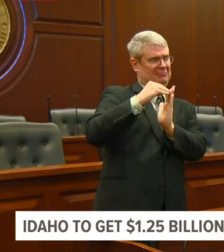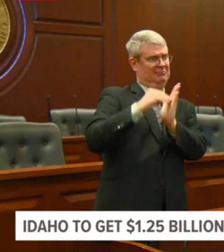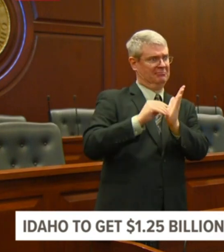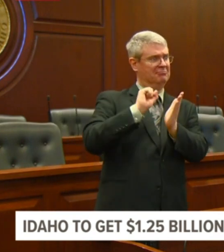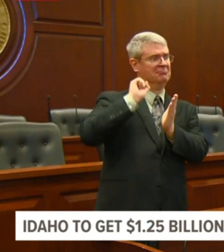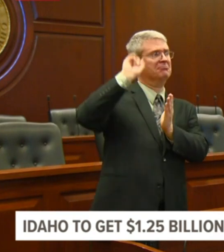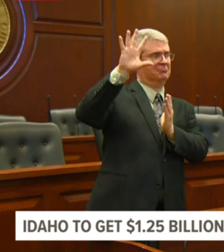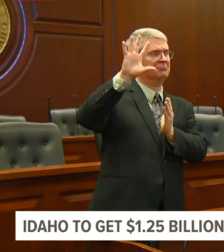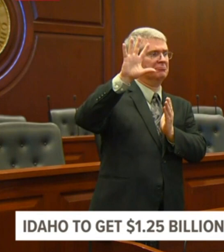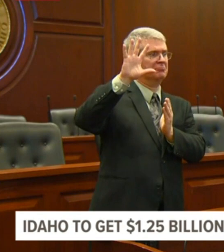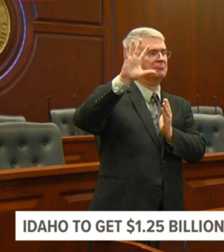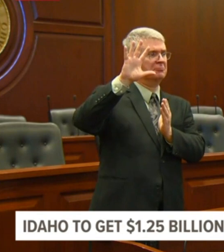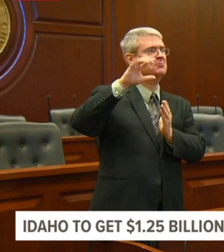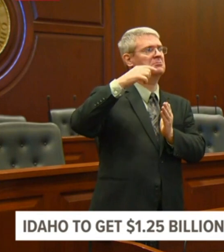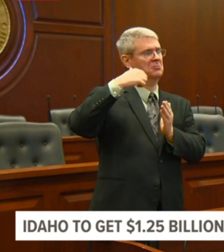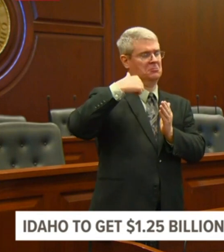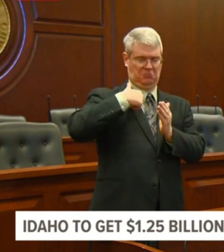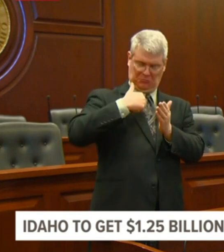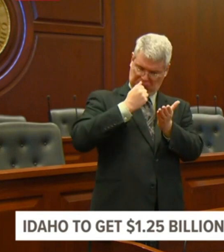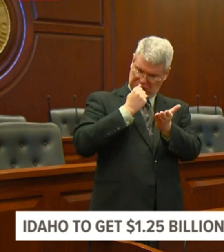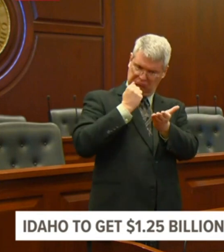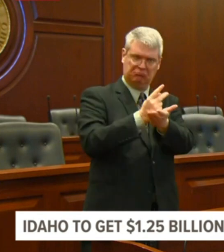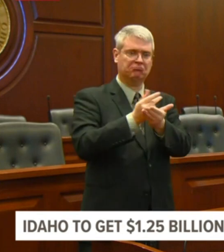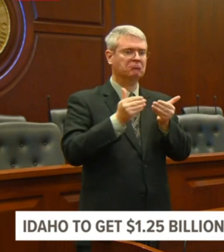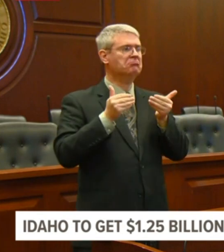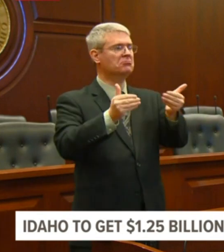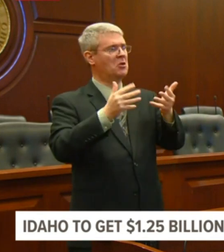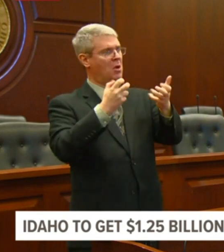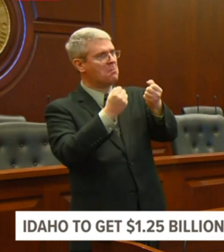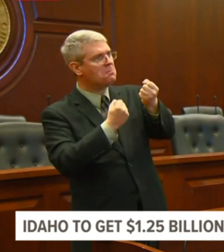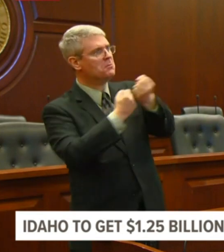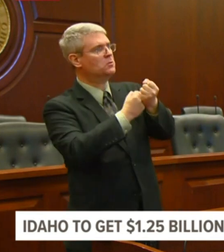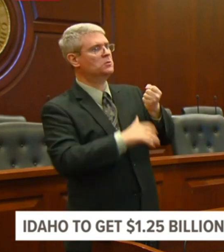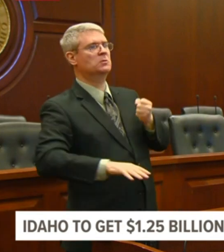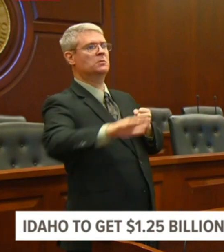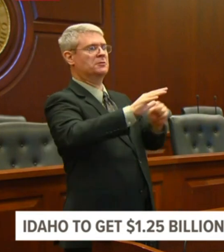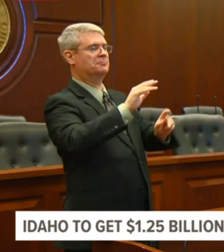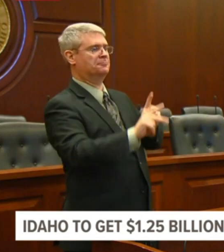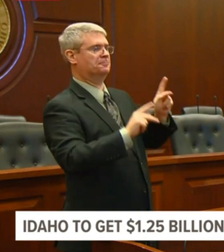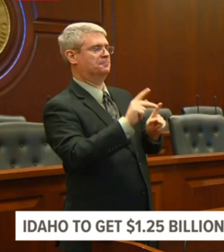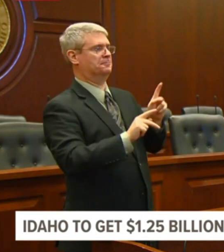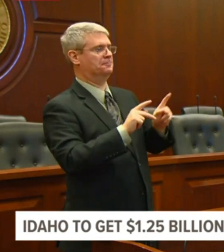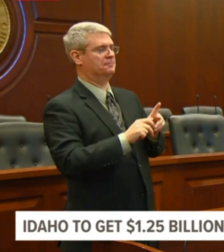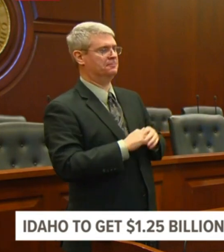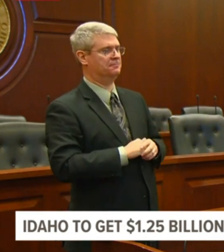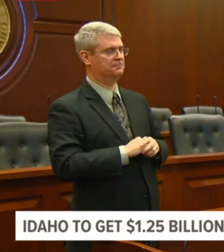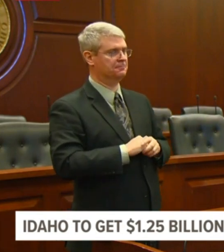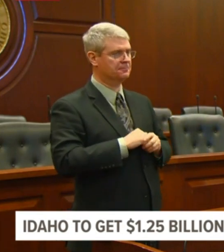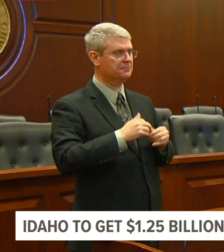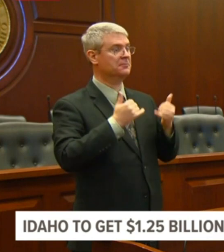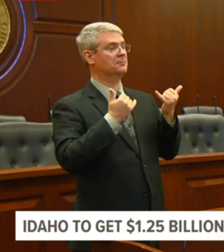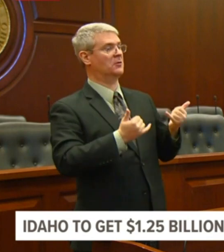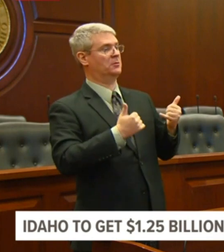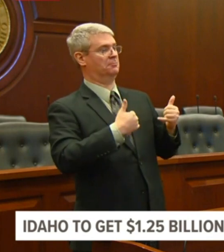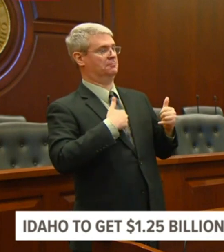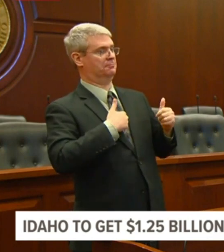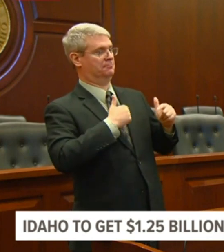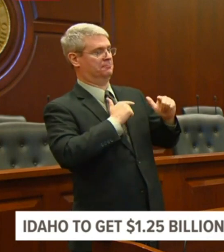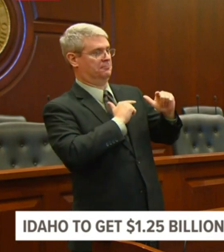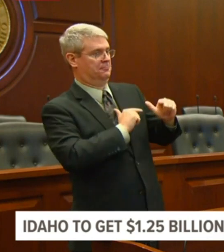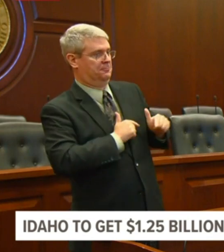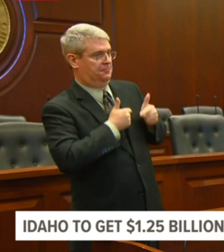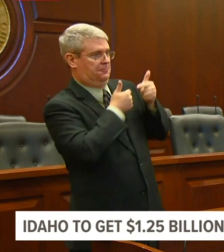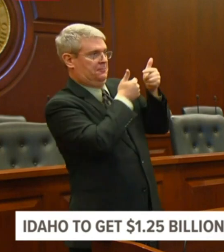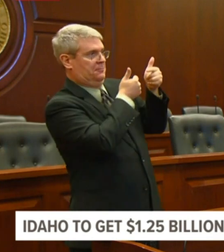Now, before I introduce Jeremy, the regional administrator of the Small Business Administration to talk about